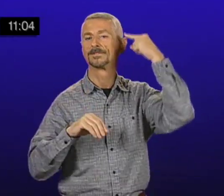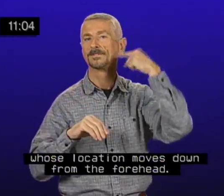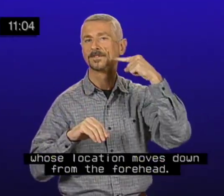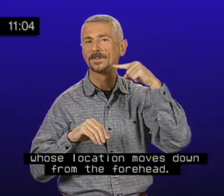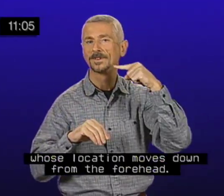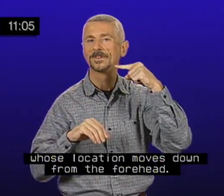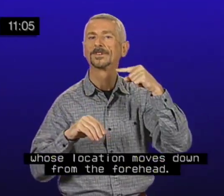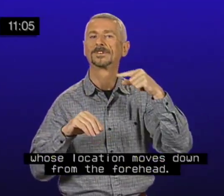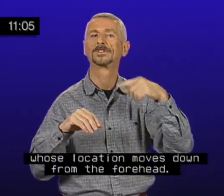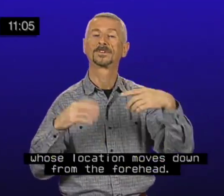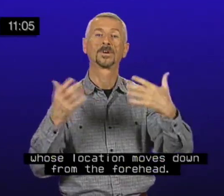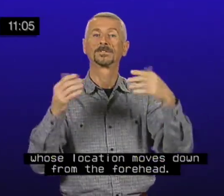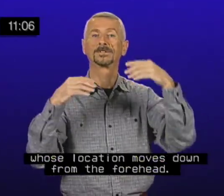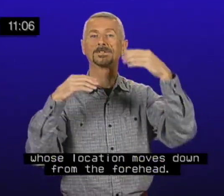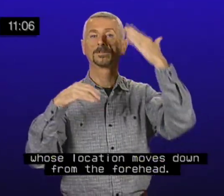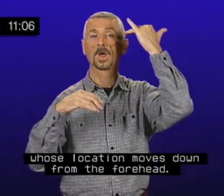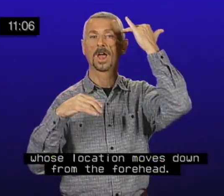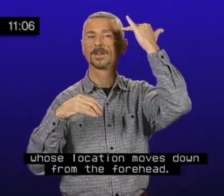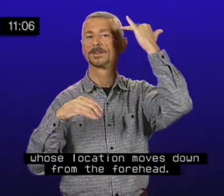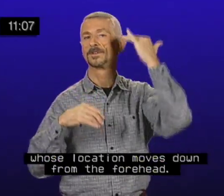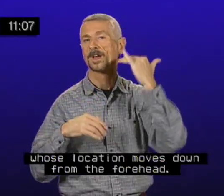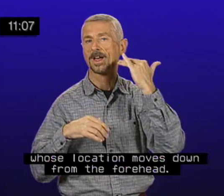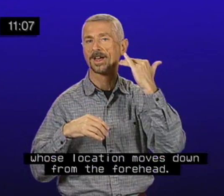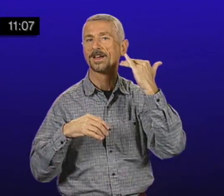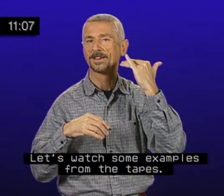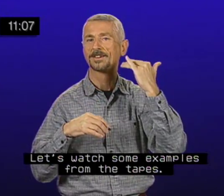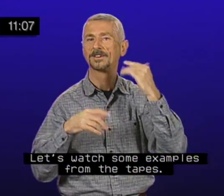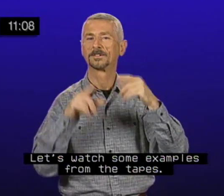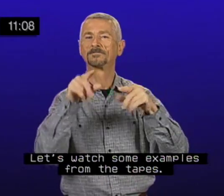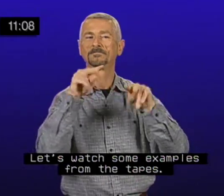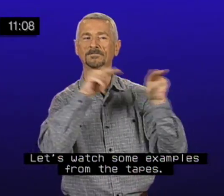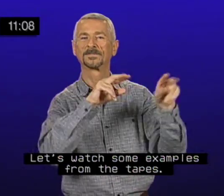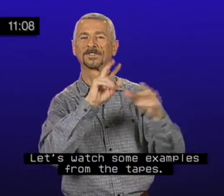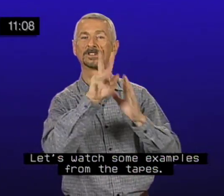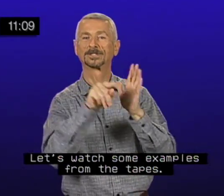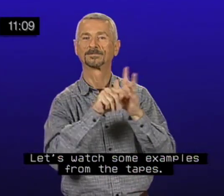location moves down from the forehead. Let's watch some examples from the tapes.